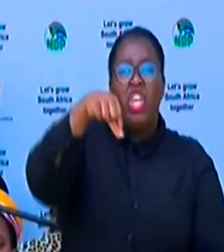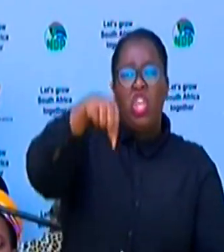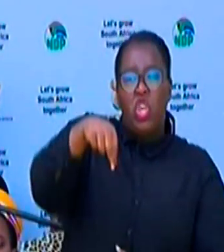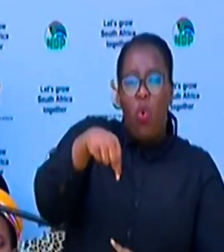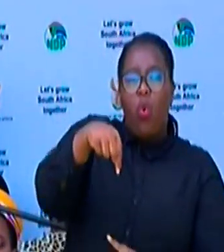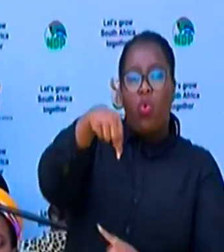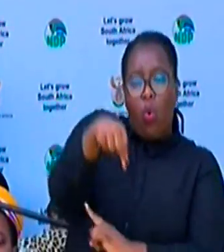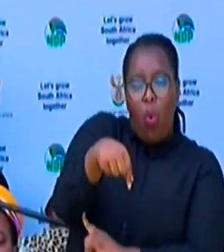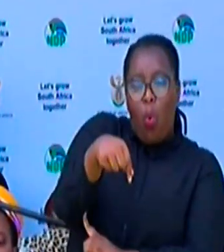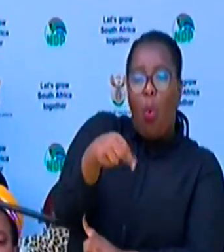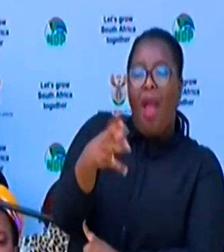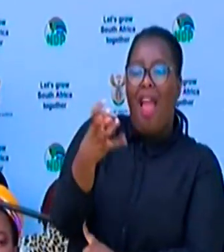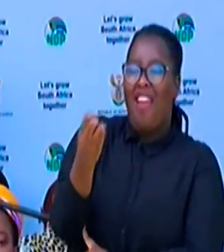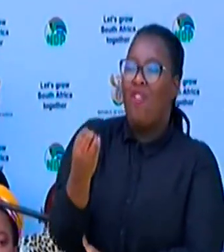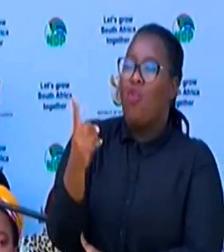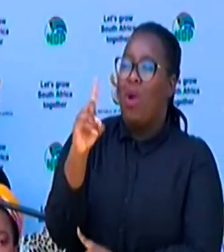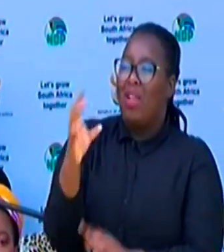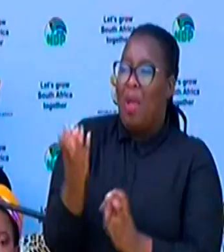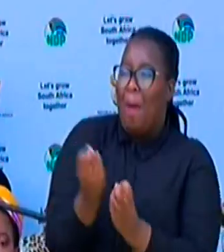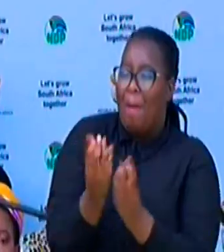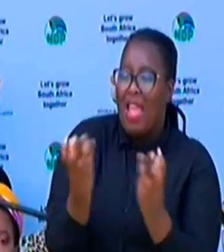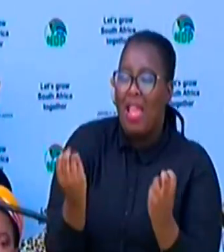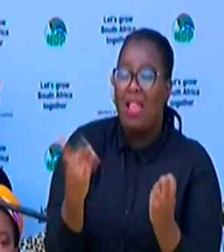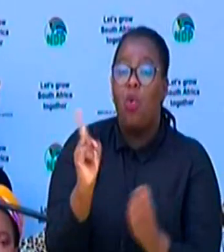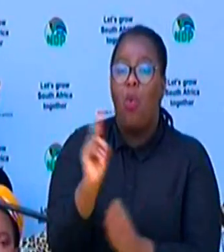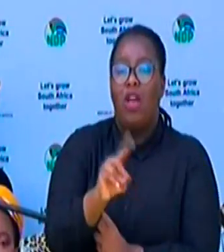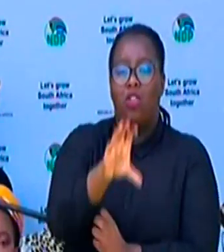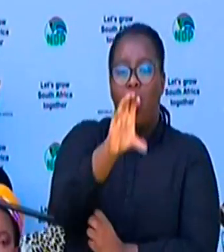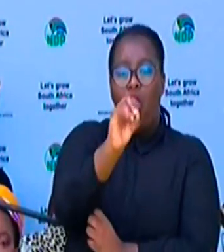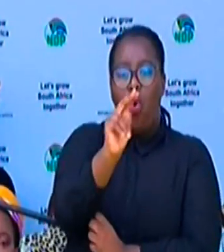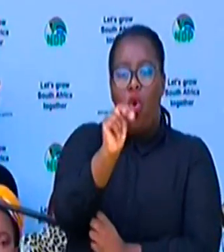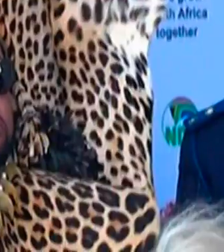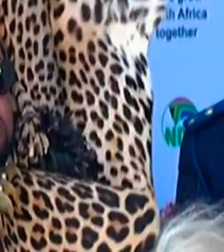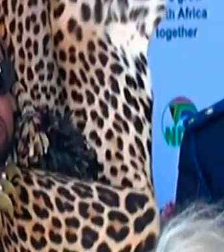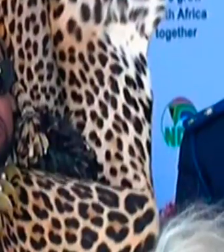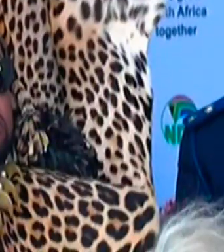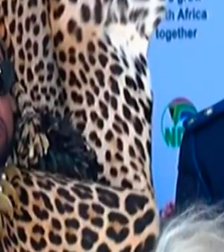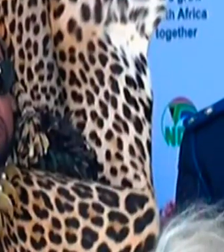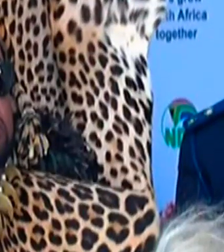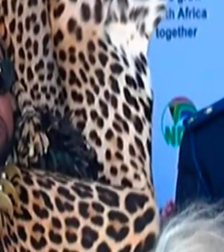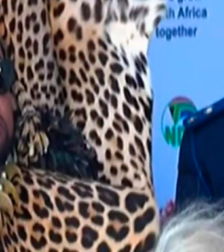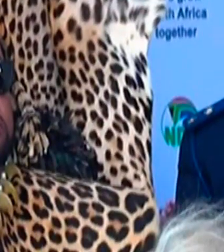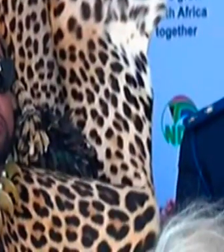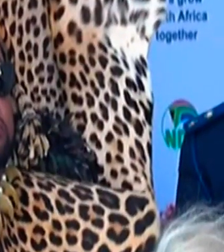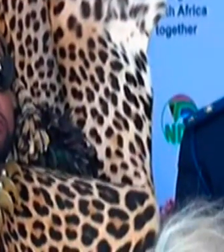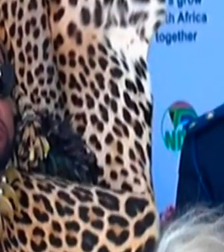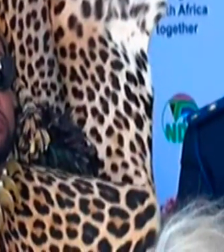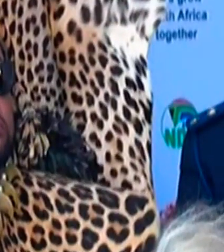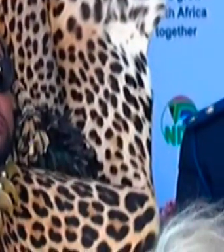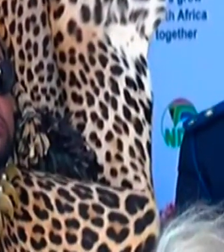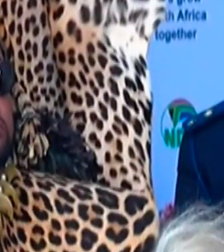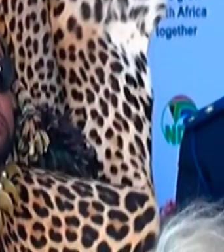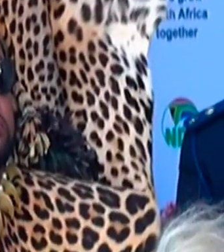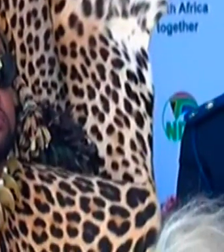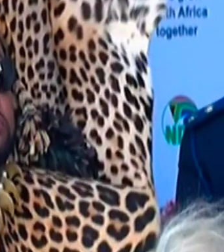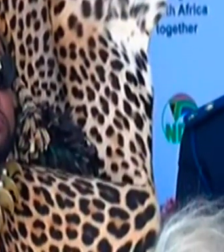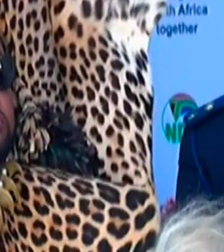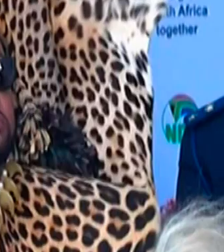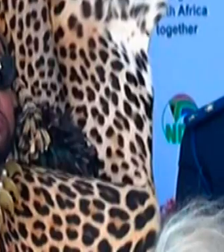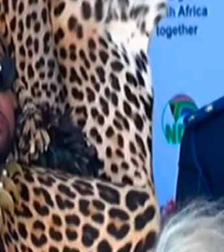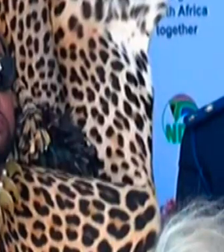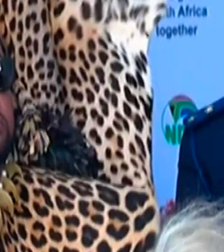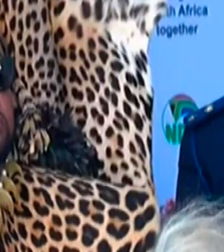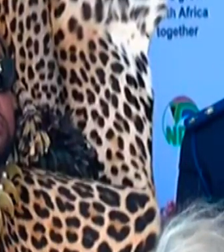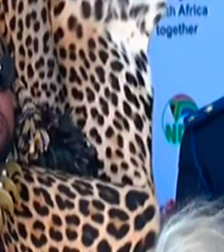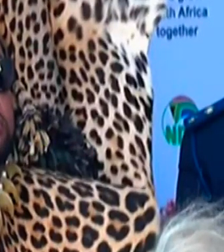with so many consonants and forms new unrelated words from the same click,